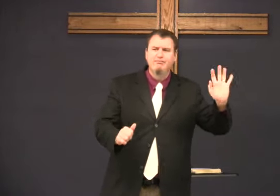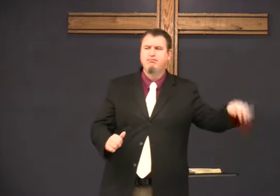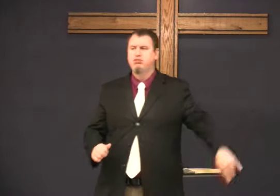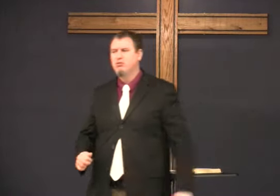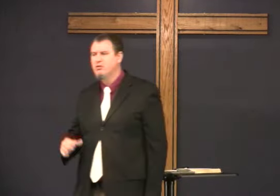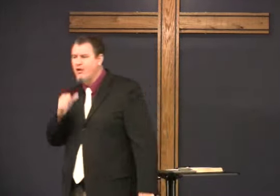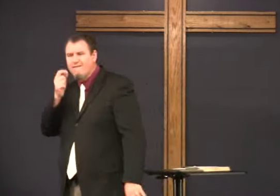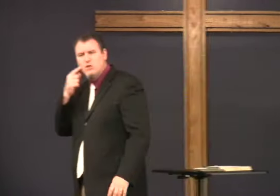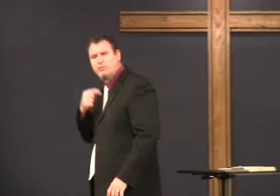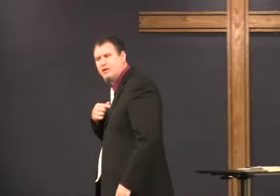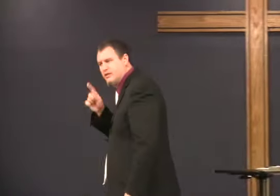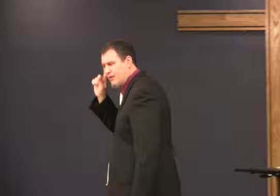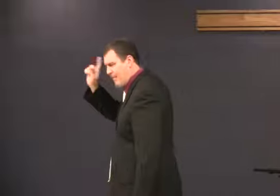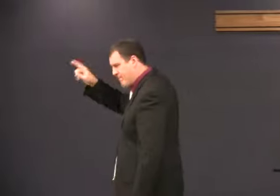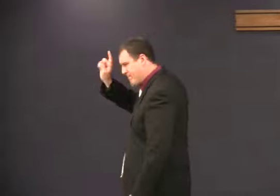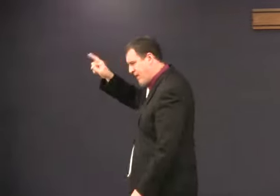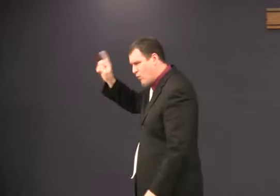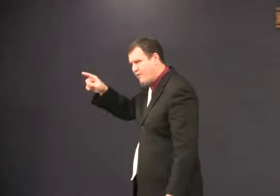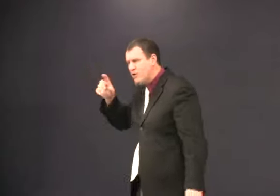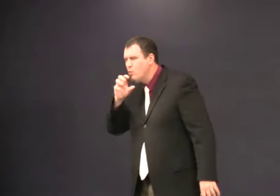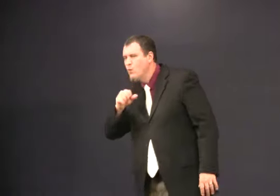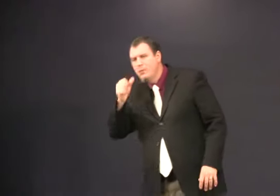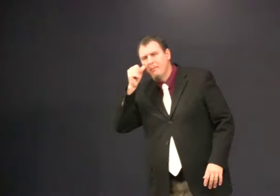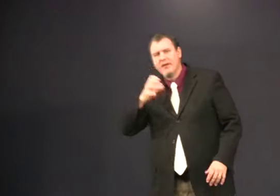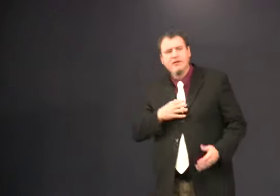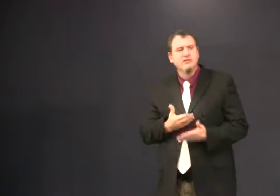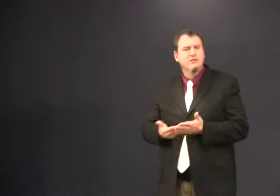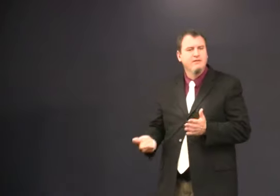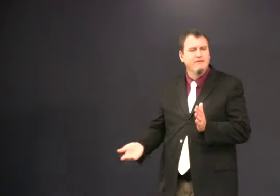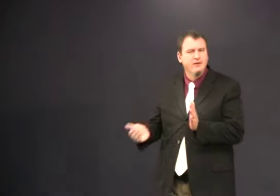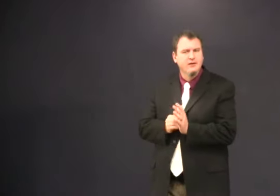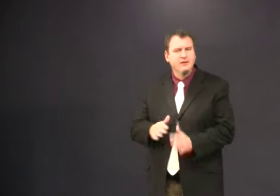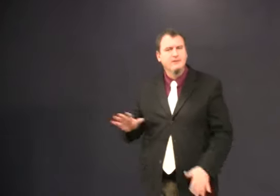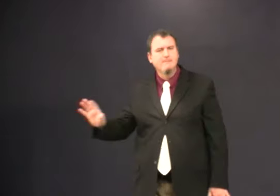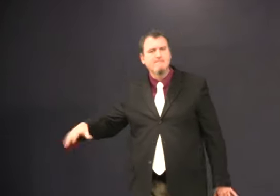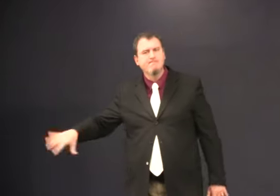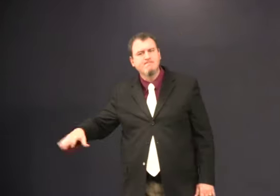try it and they say that's not the mean I'm going back to the old stuff again